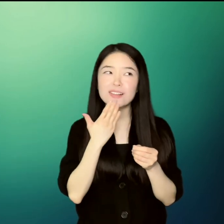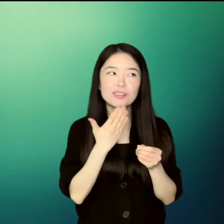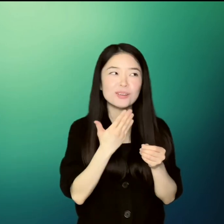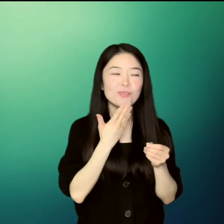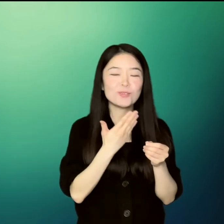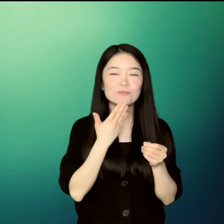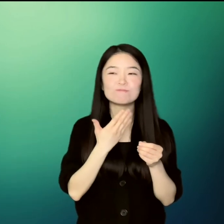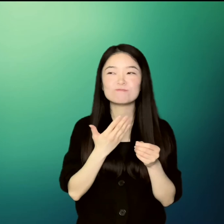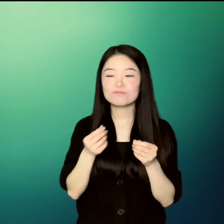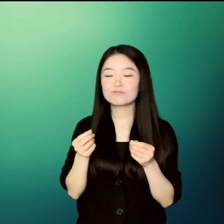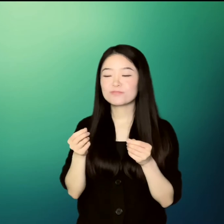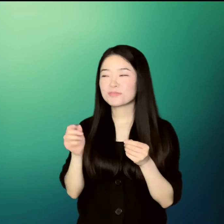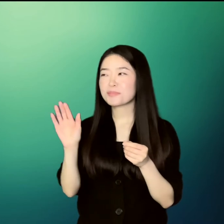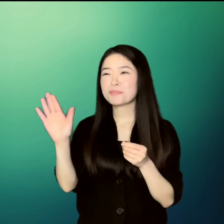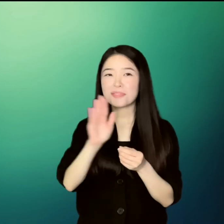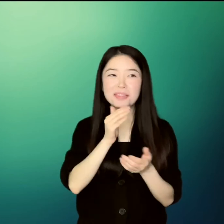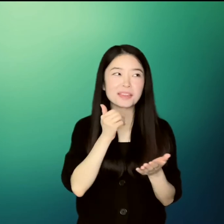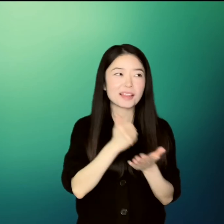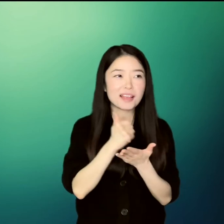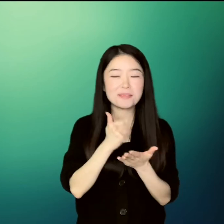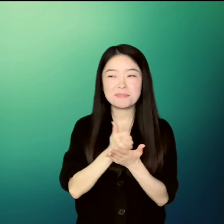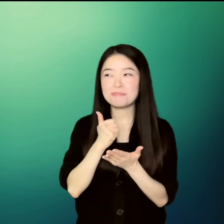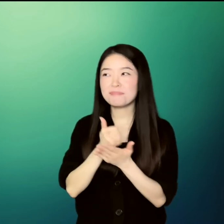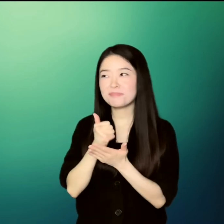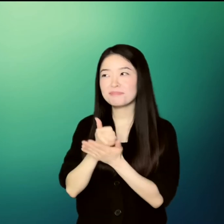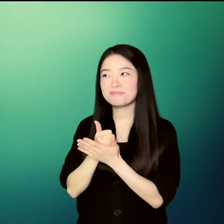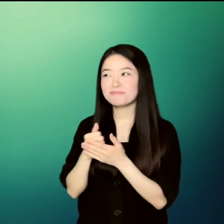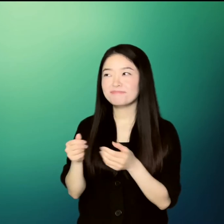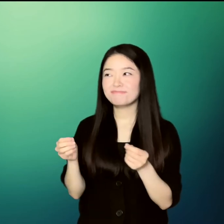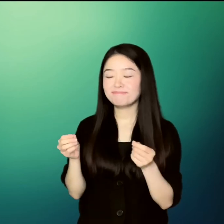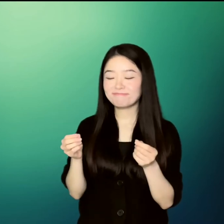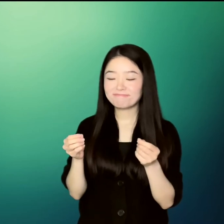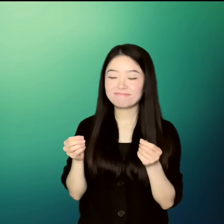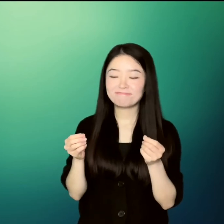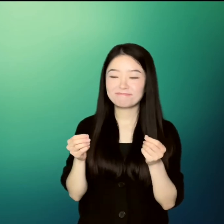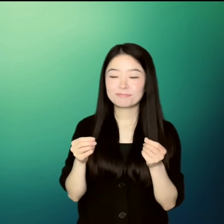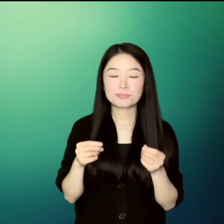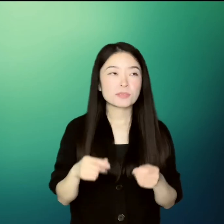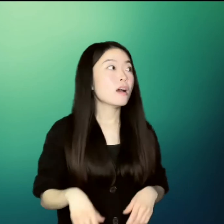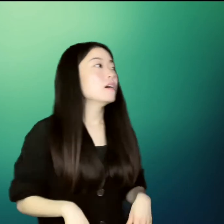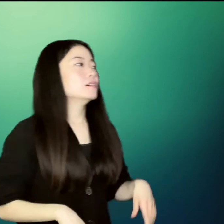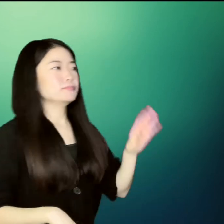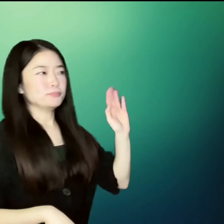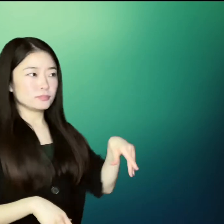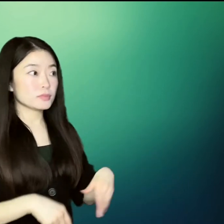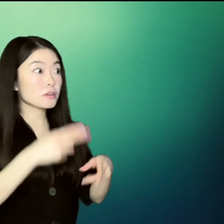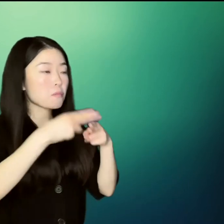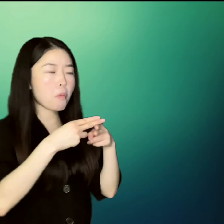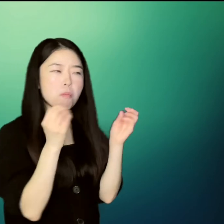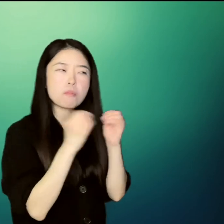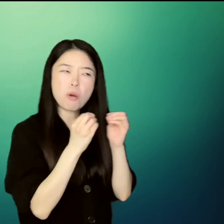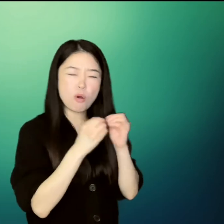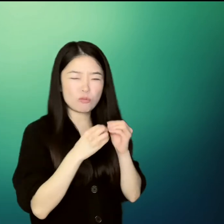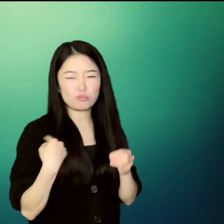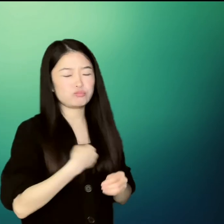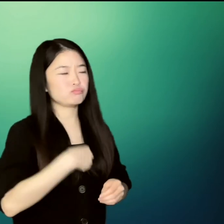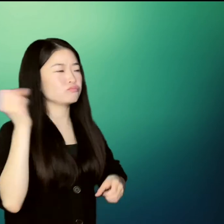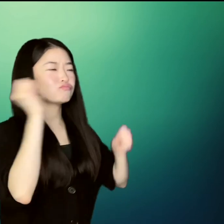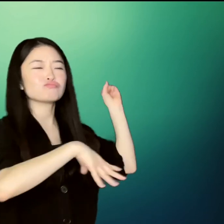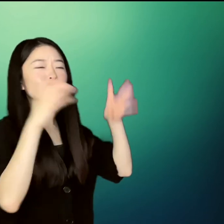A smile spread over Un He's face. Ralph quickly said, we'll put more names in.